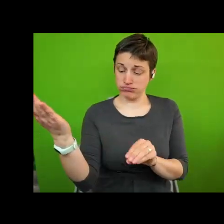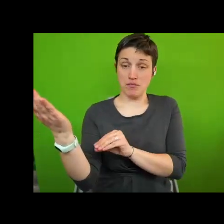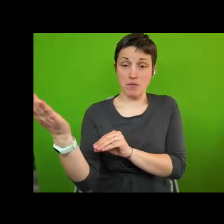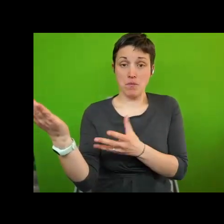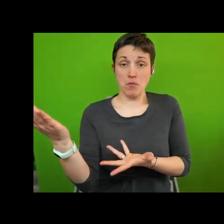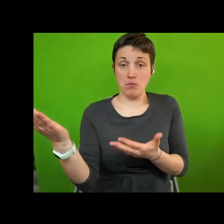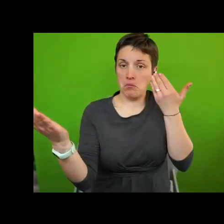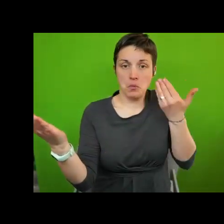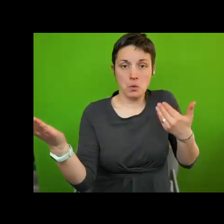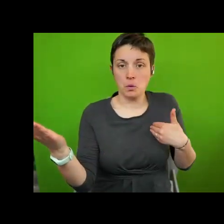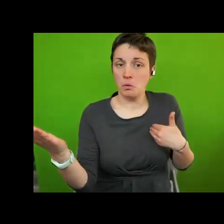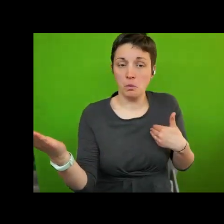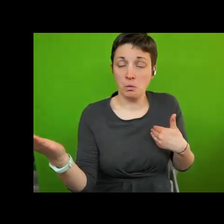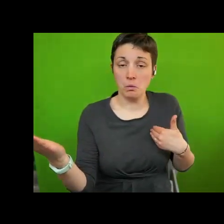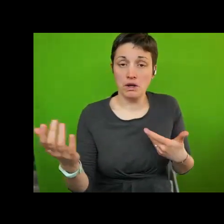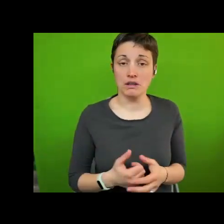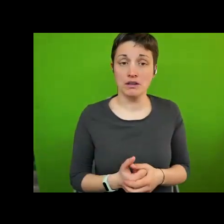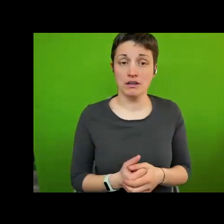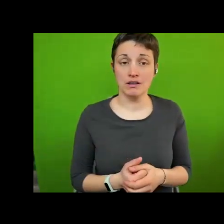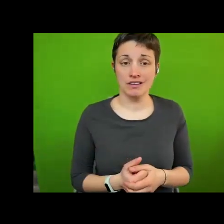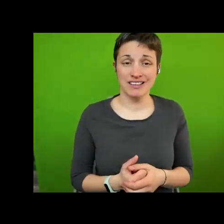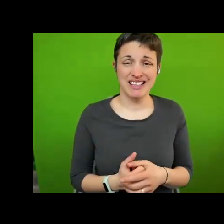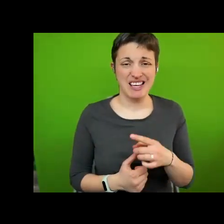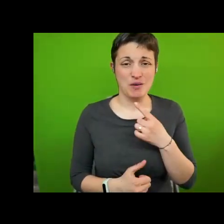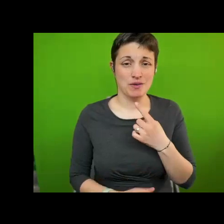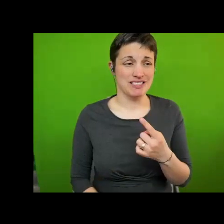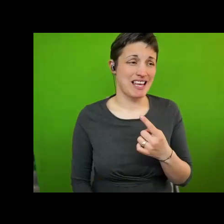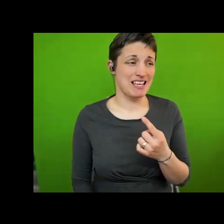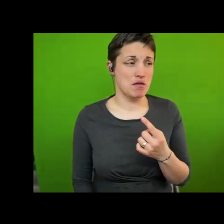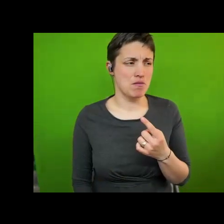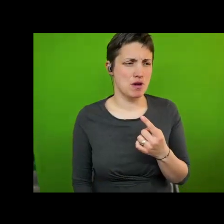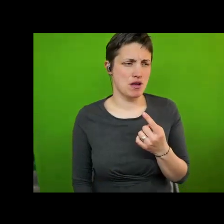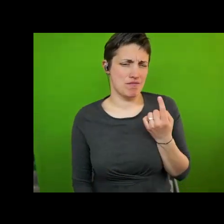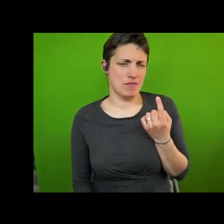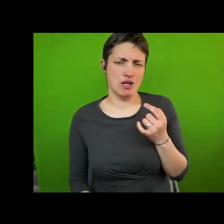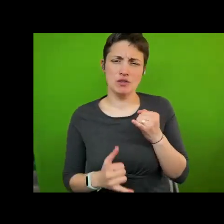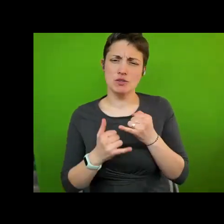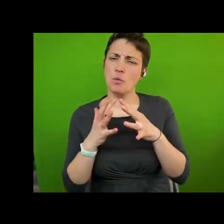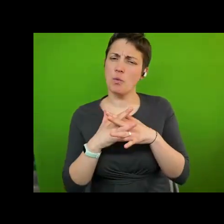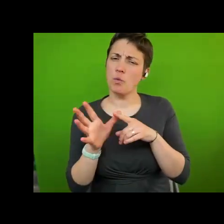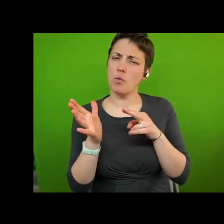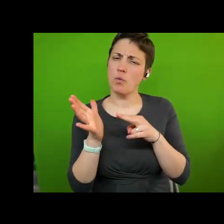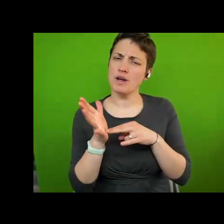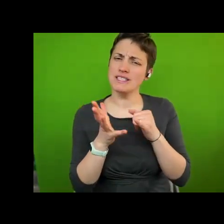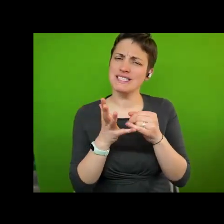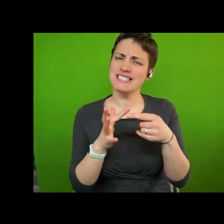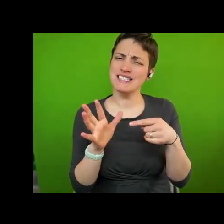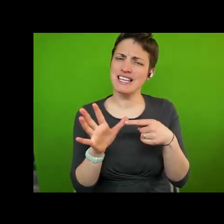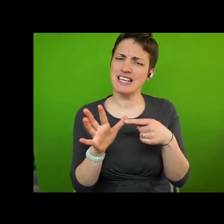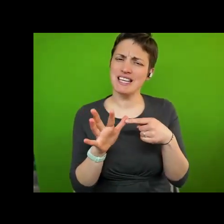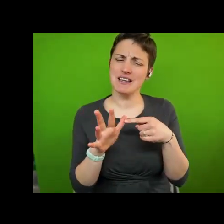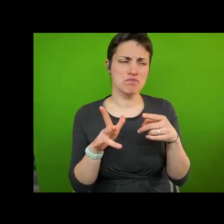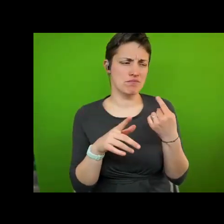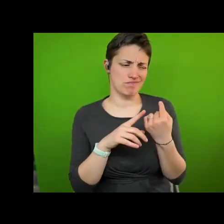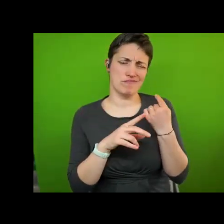my guess but i stand to be corrected is perhaps swansea february 2023 but i might be wrong on that because